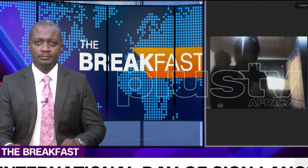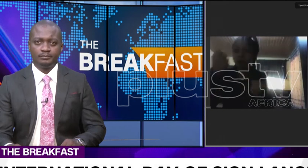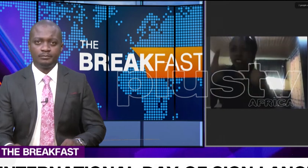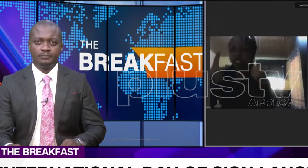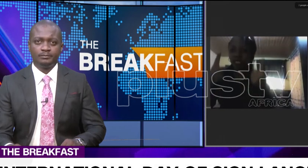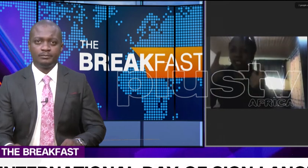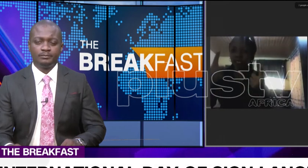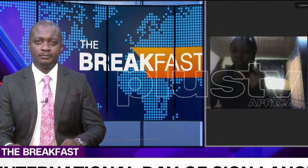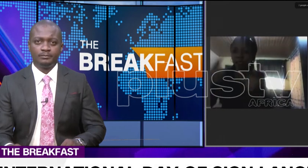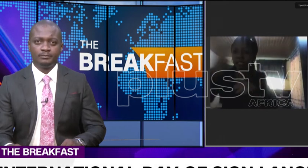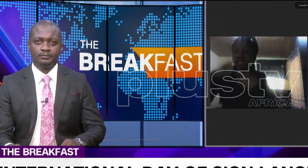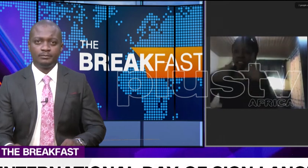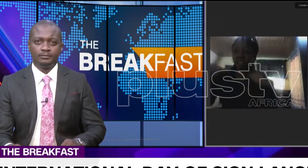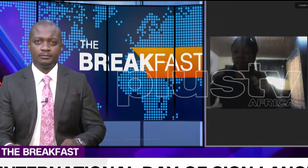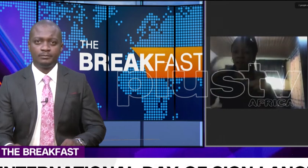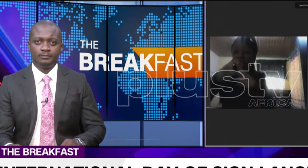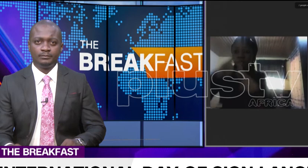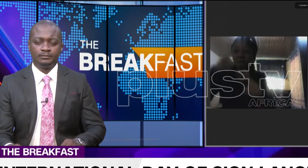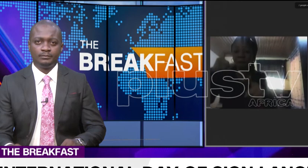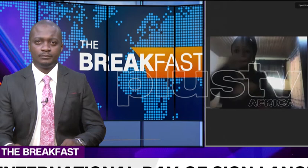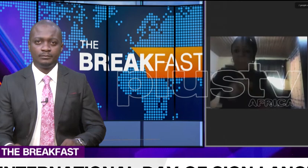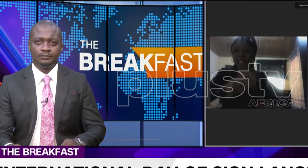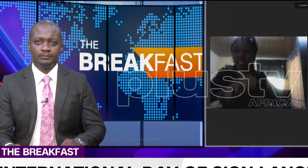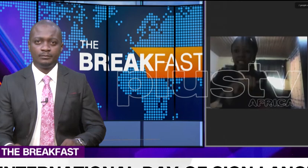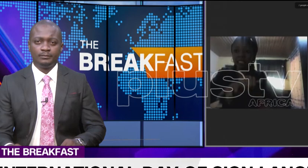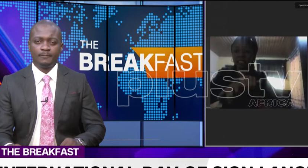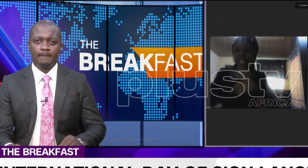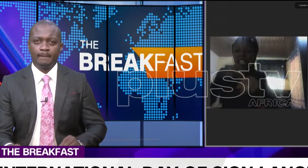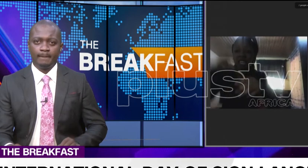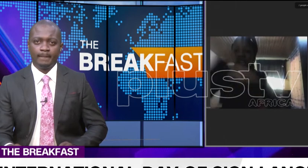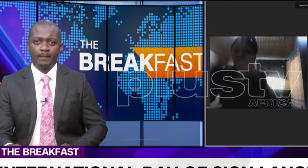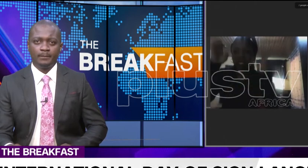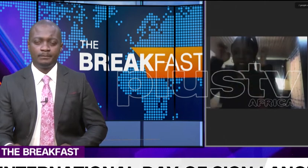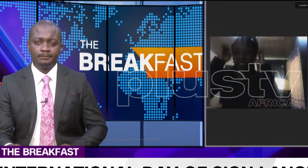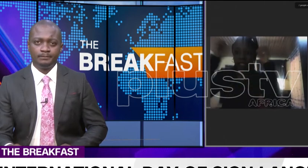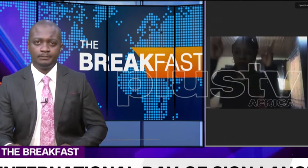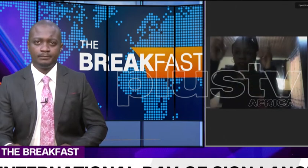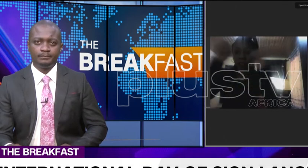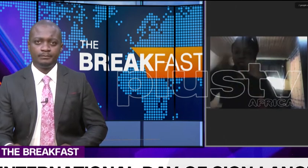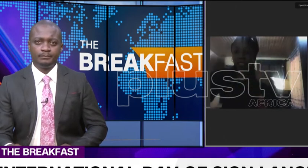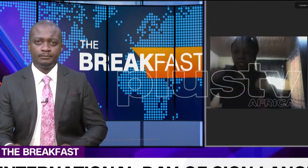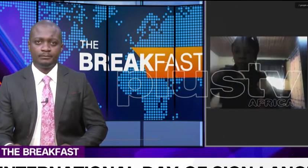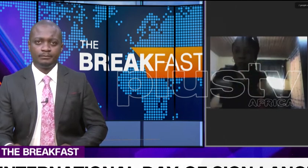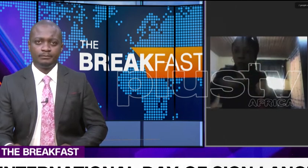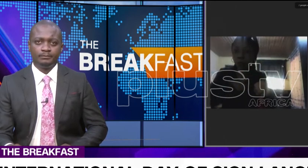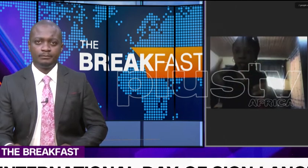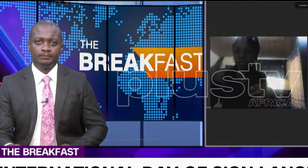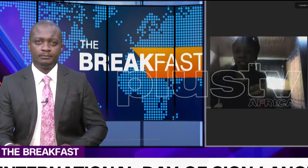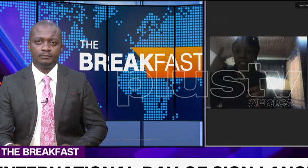And at the educational system, you come to see that some who are educators